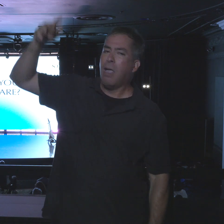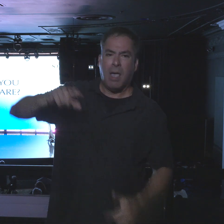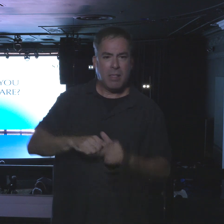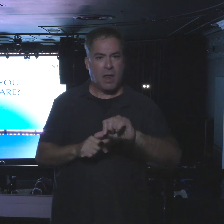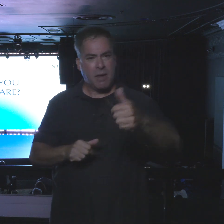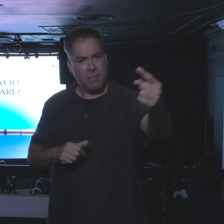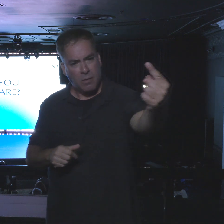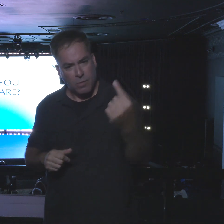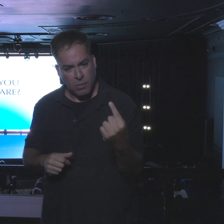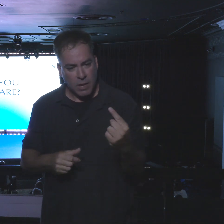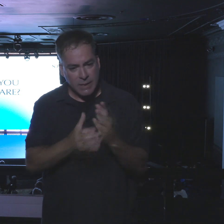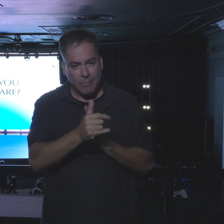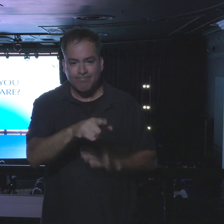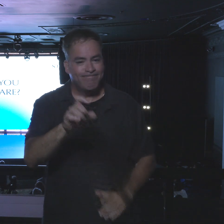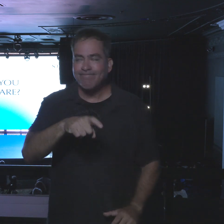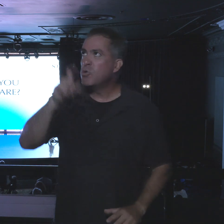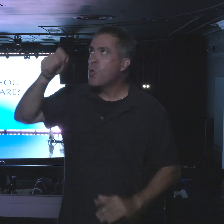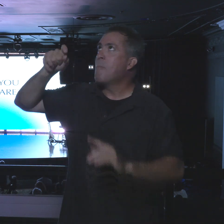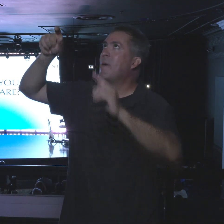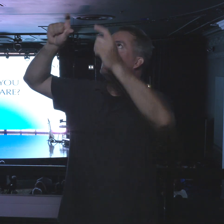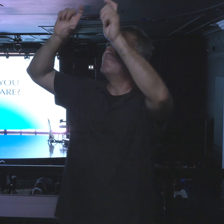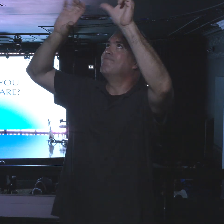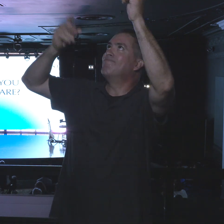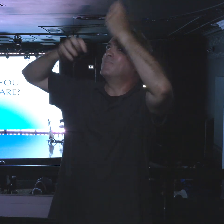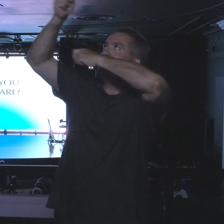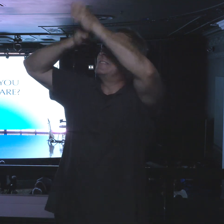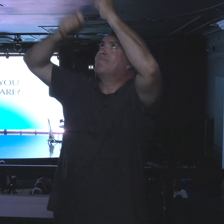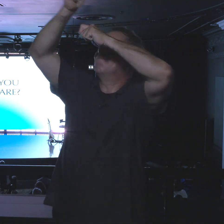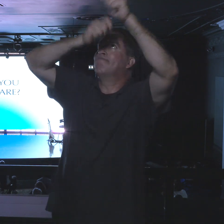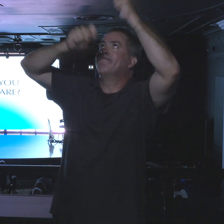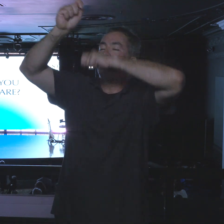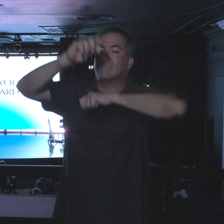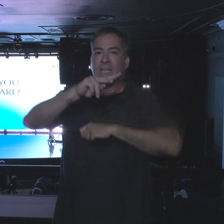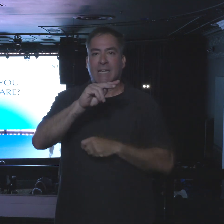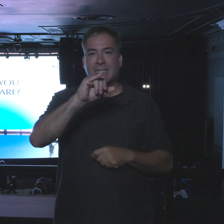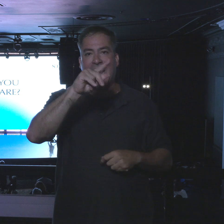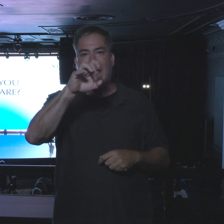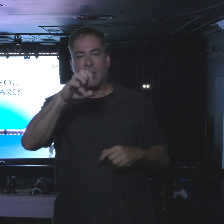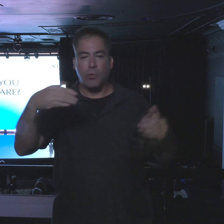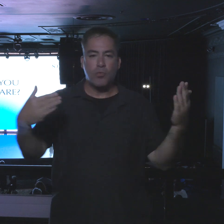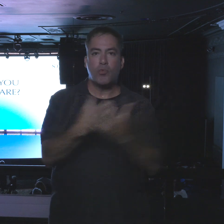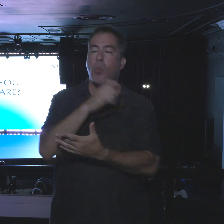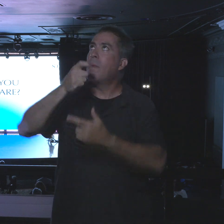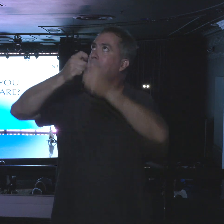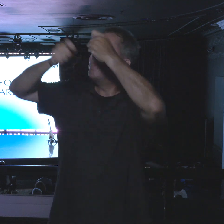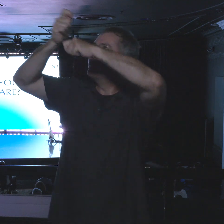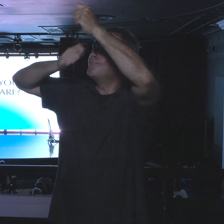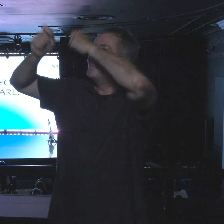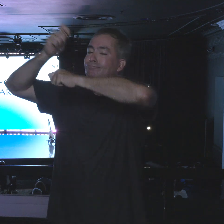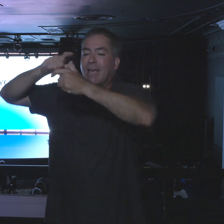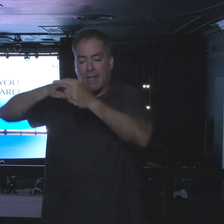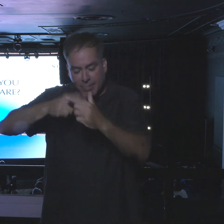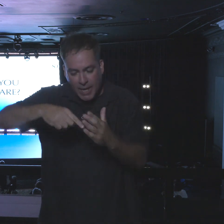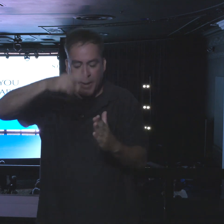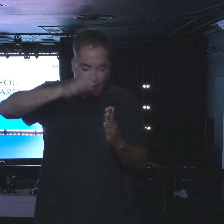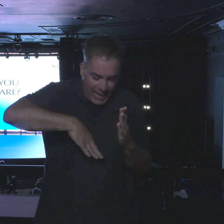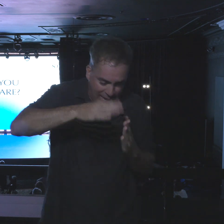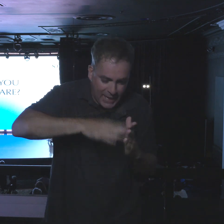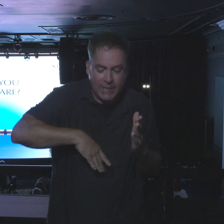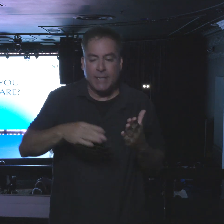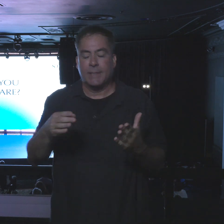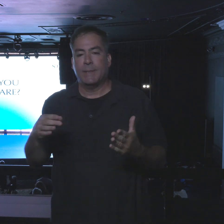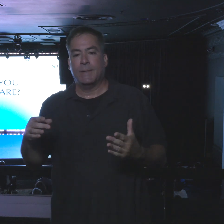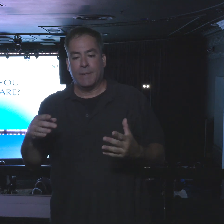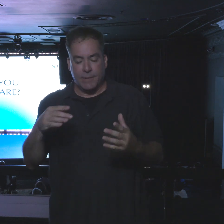me, no, no, it's the fixtures. You got to change the fixtures. So we got to break the tile, put new fixtures, re-tile, paint, repatch.